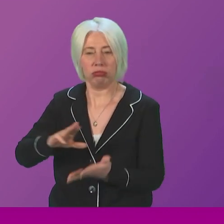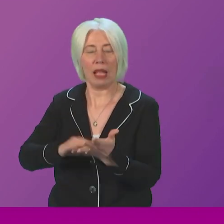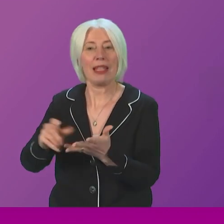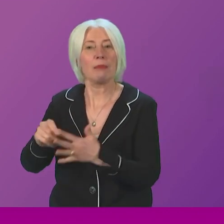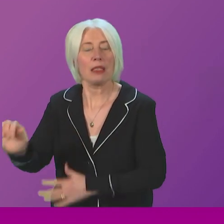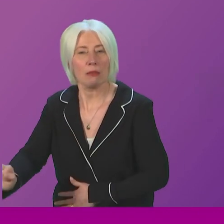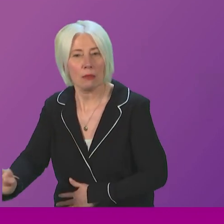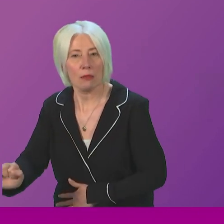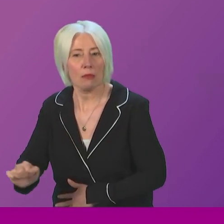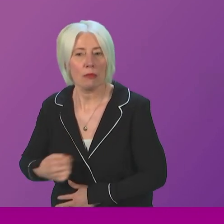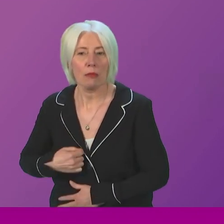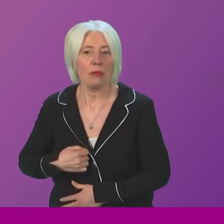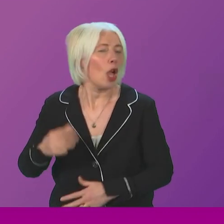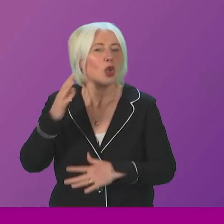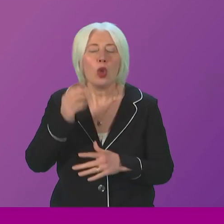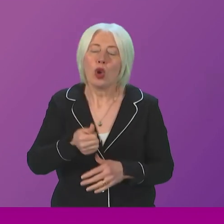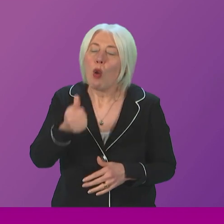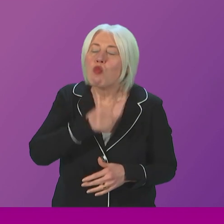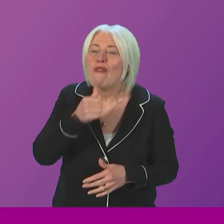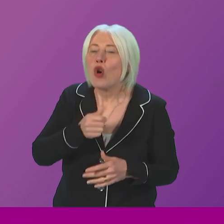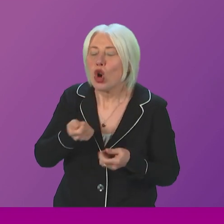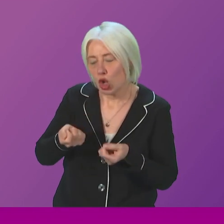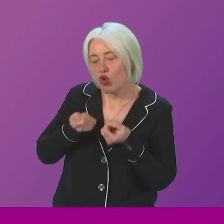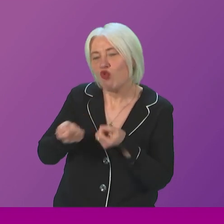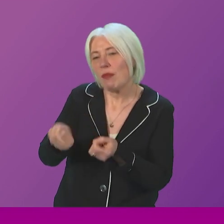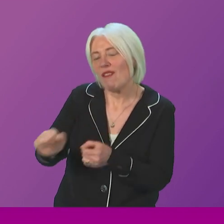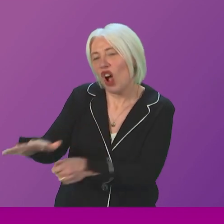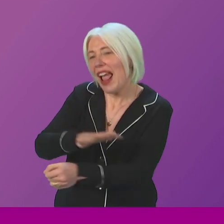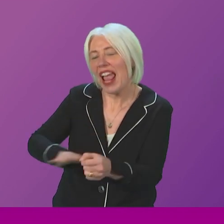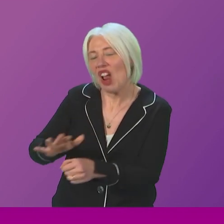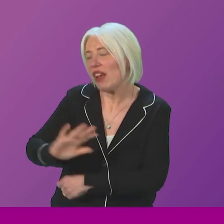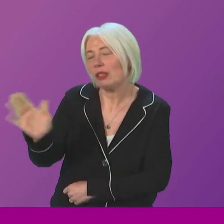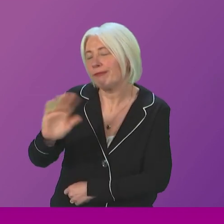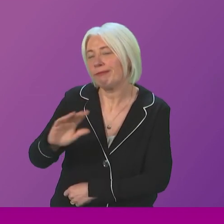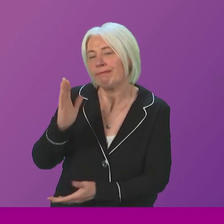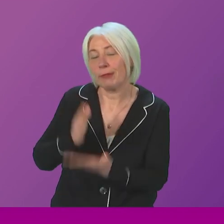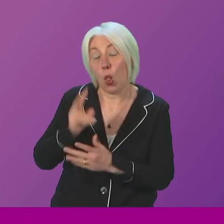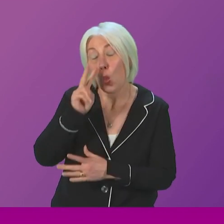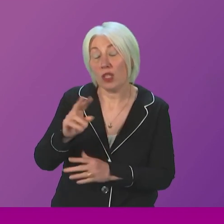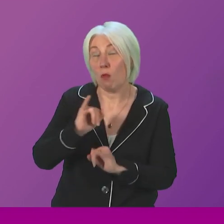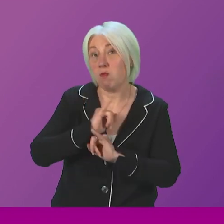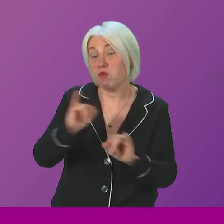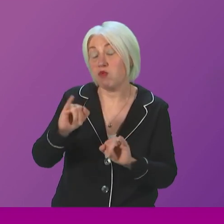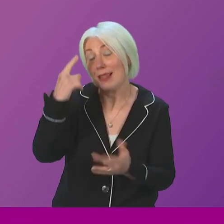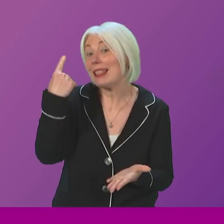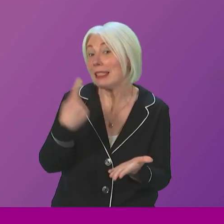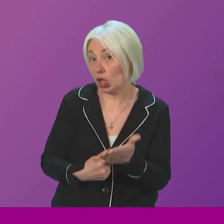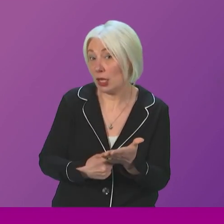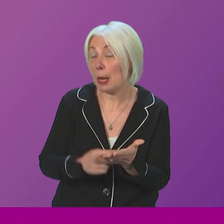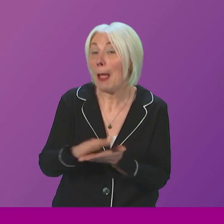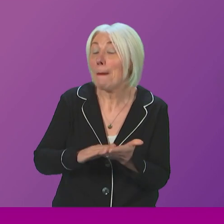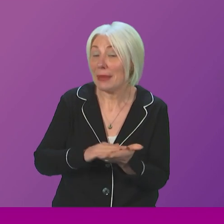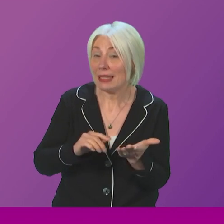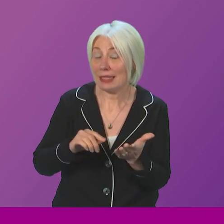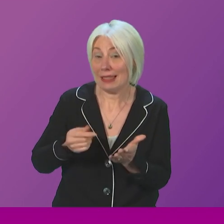This doesn't just look like there was preferential treatment in the constituency. It looks like a truly awful decision that will cost taxpayers